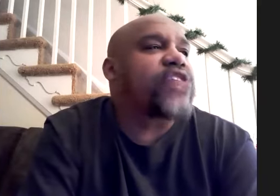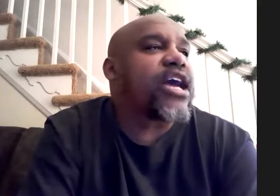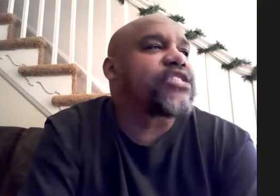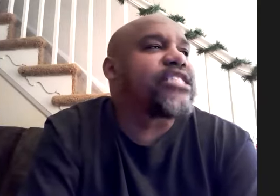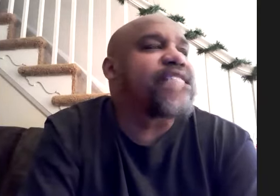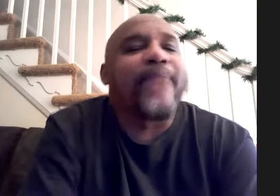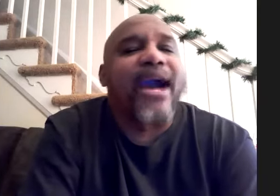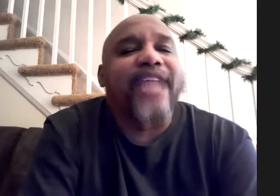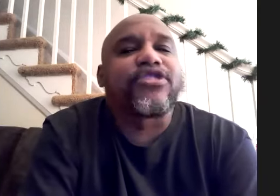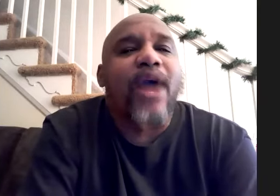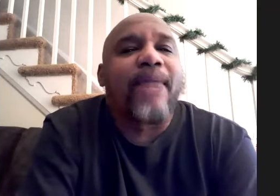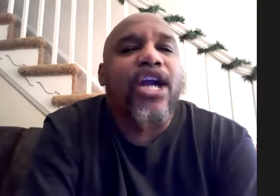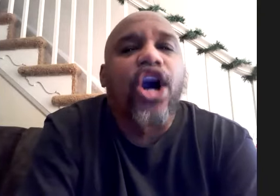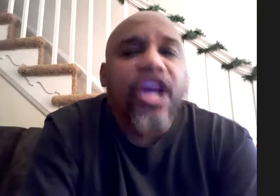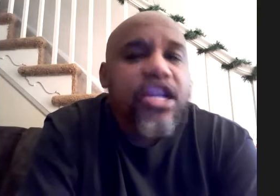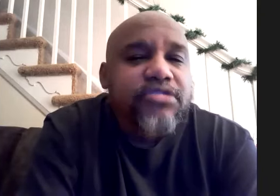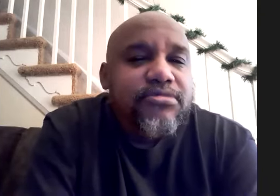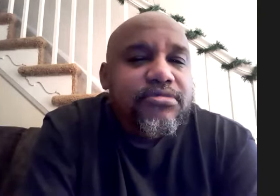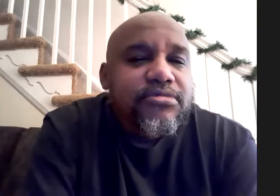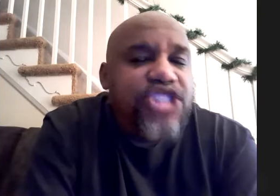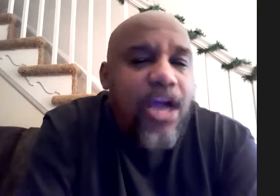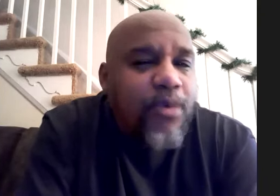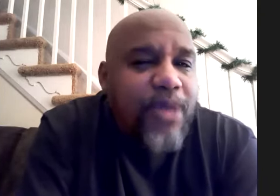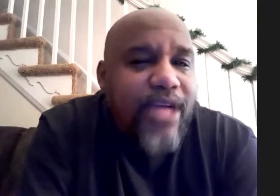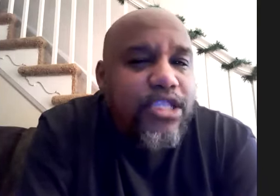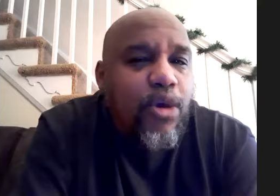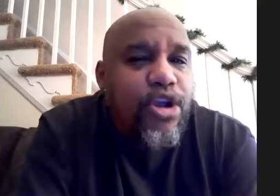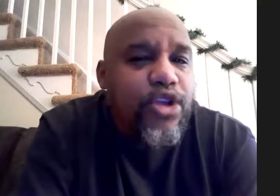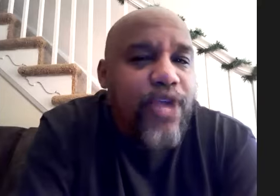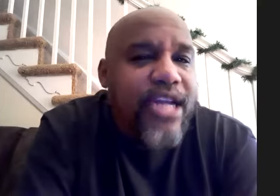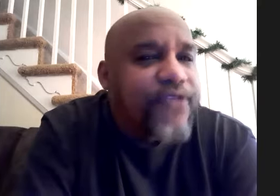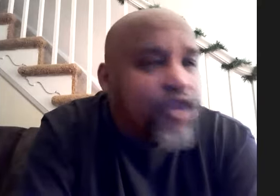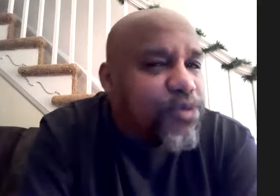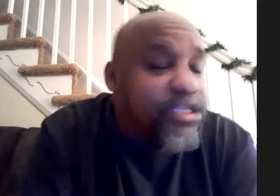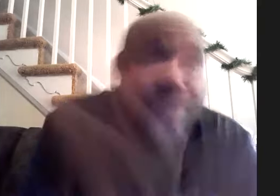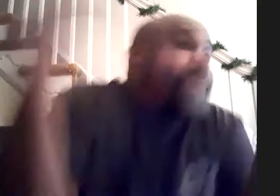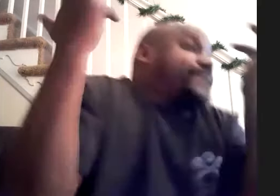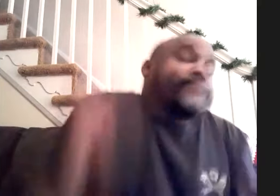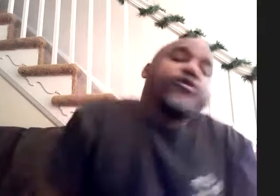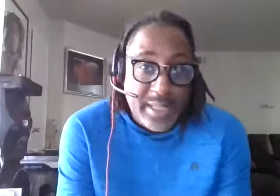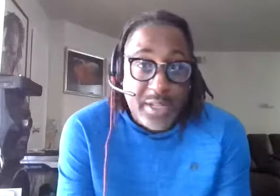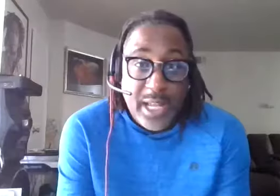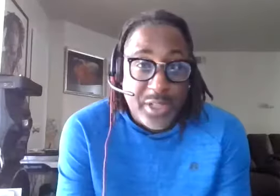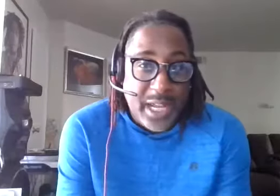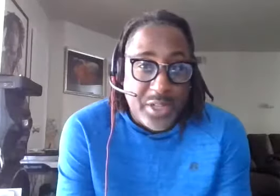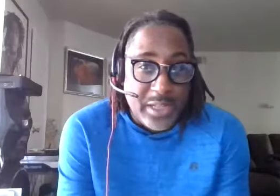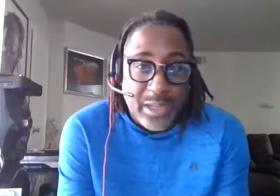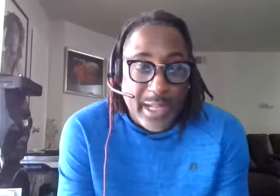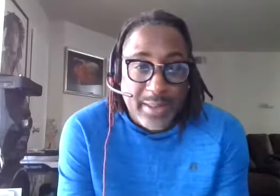else it's not mine so why am i gonna hog share with people that's the whole part of you in the first place yeah and it's education someone can